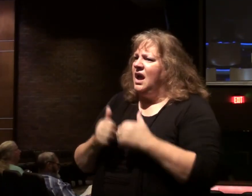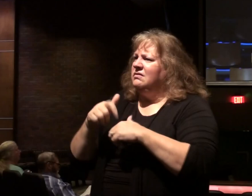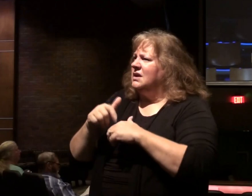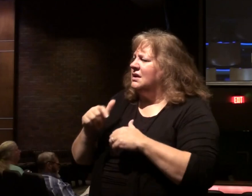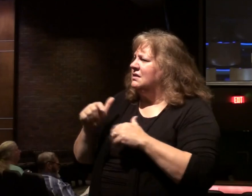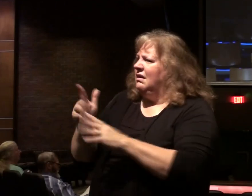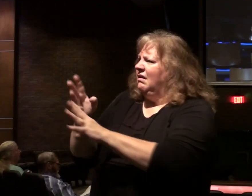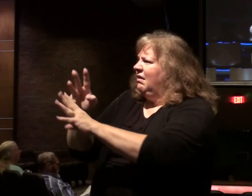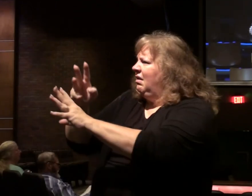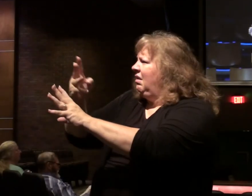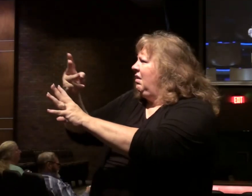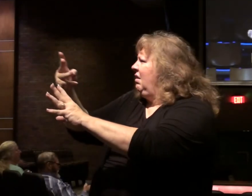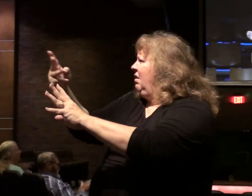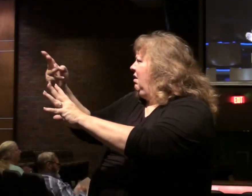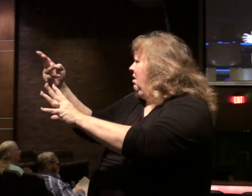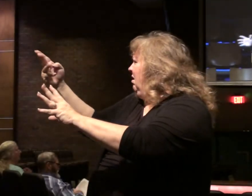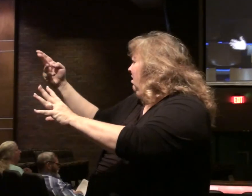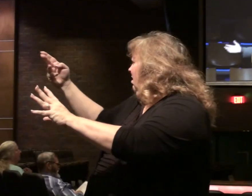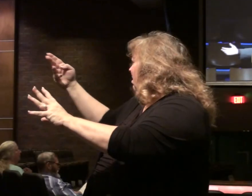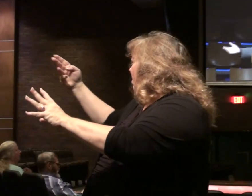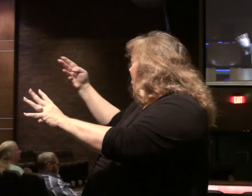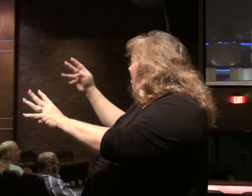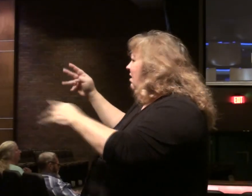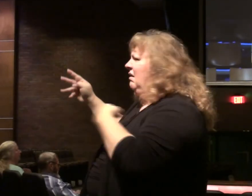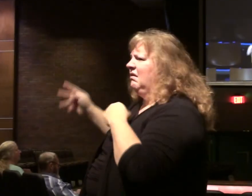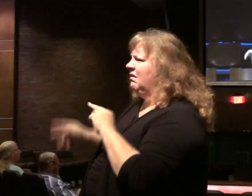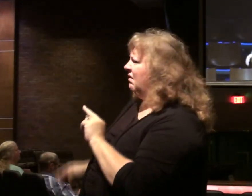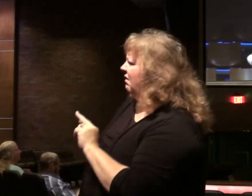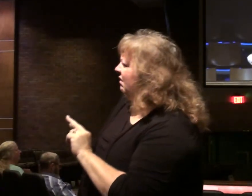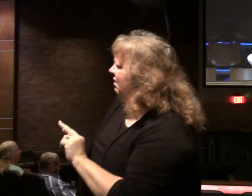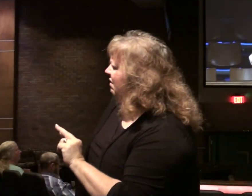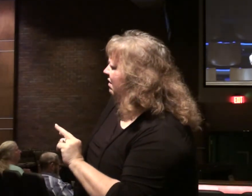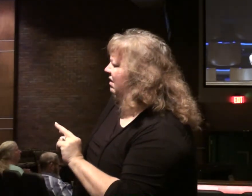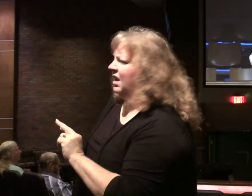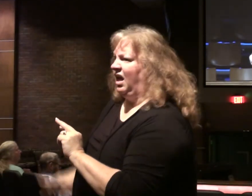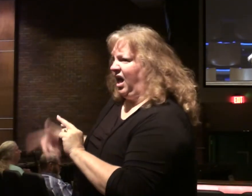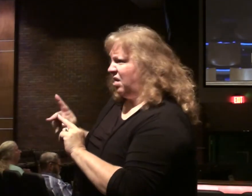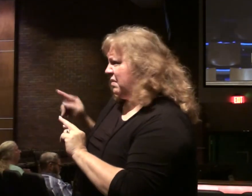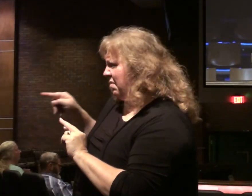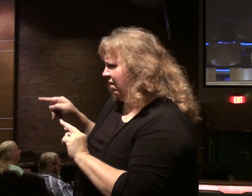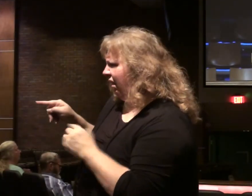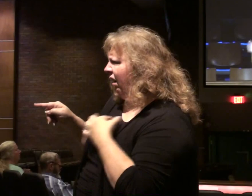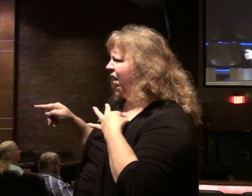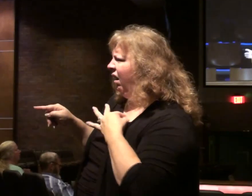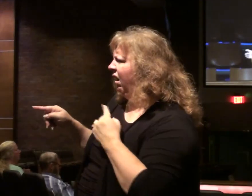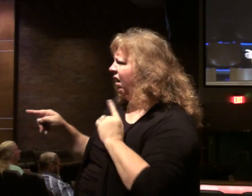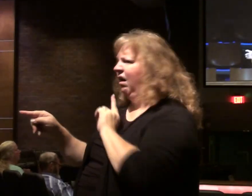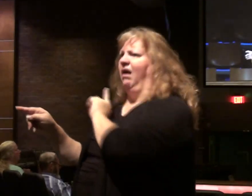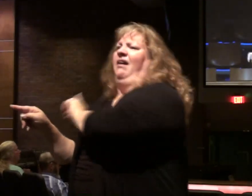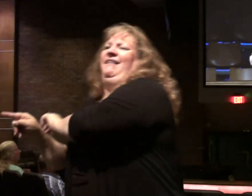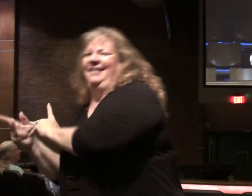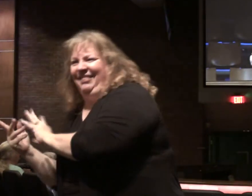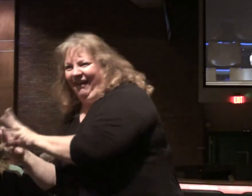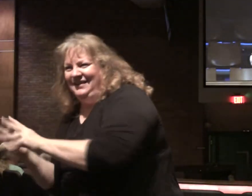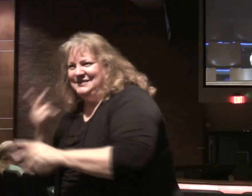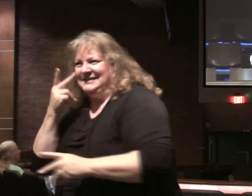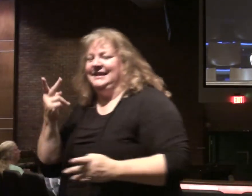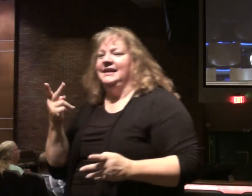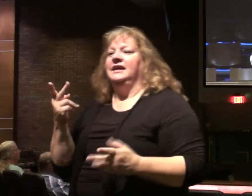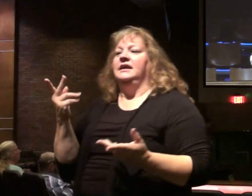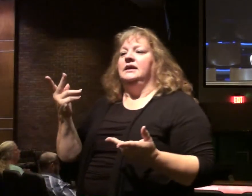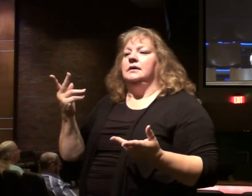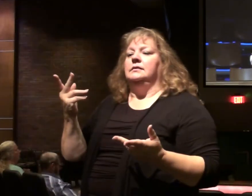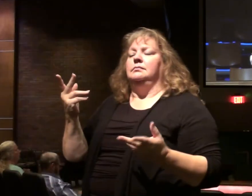went by, it's just a long line going out the door. Sometimes people would just gather because there's lot who are gathered. We have a mass of people here. He turns to them,